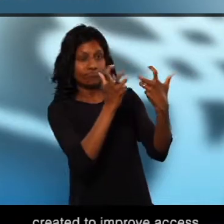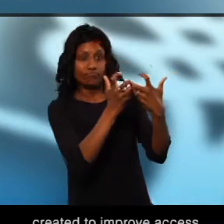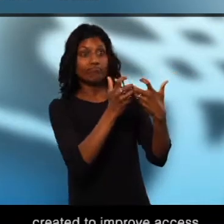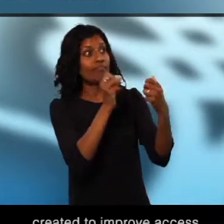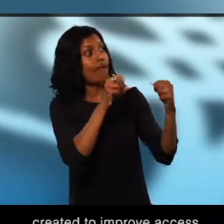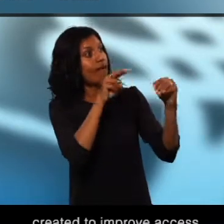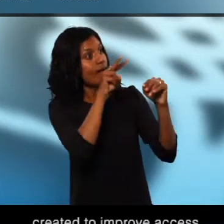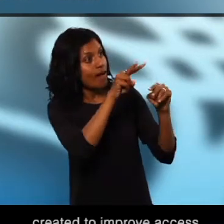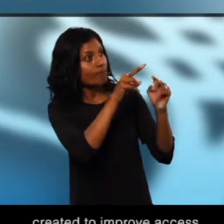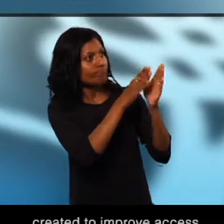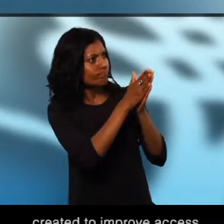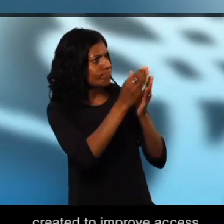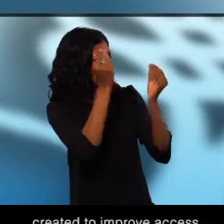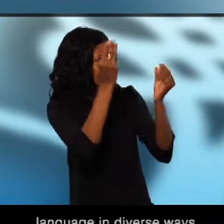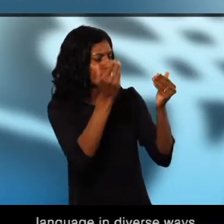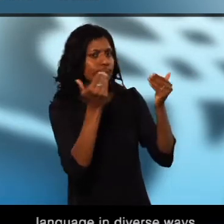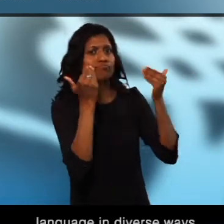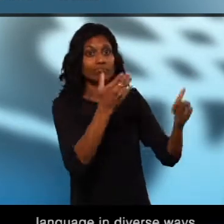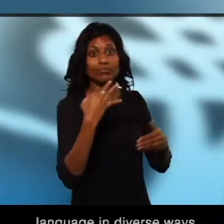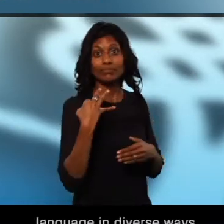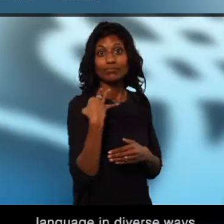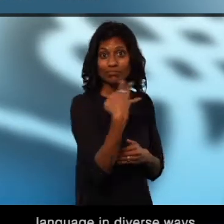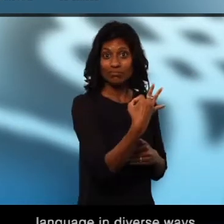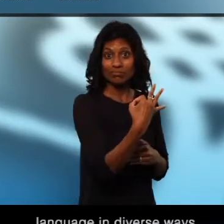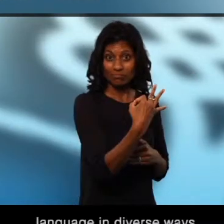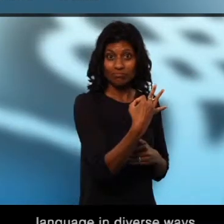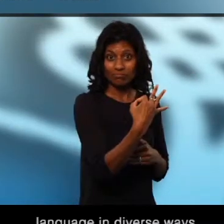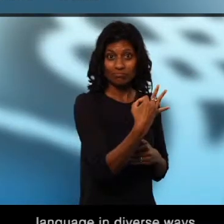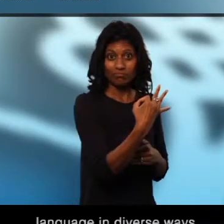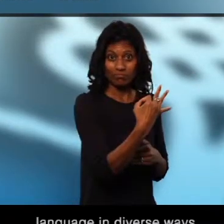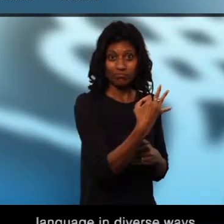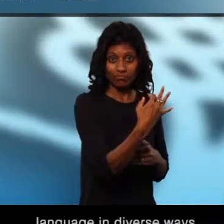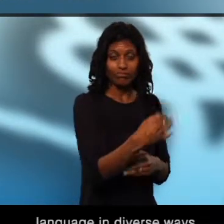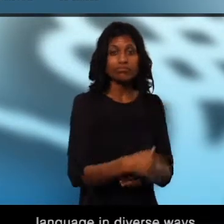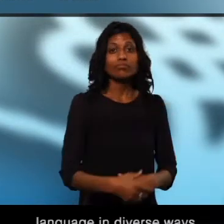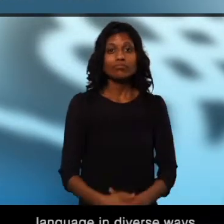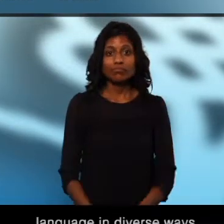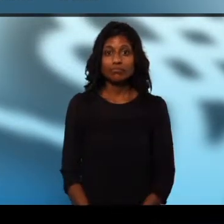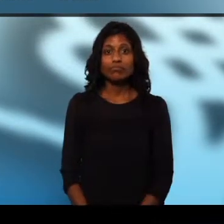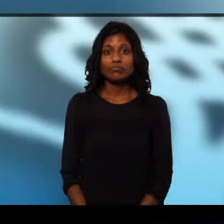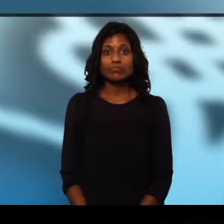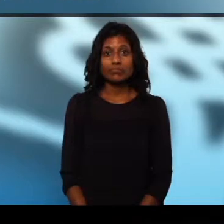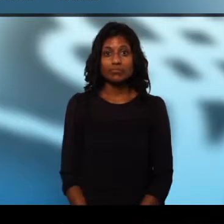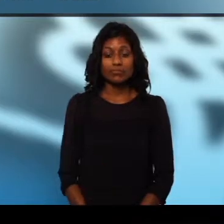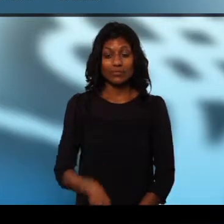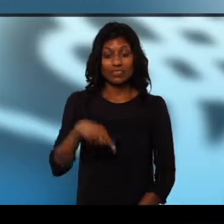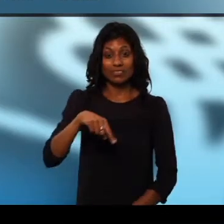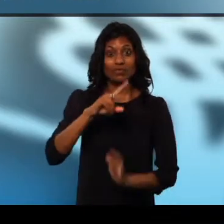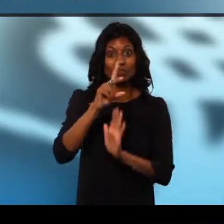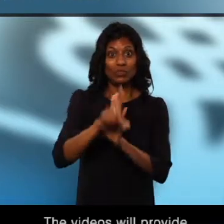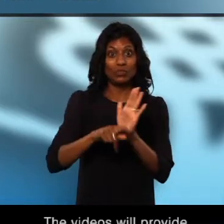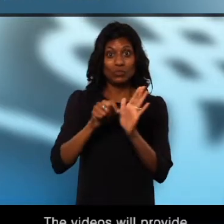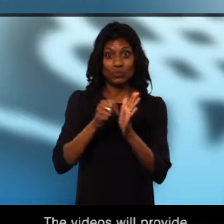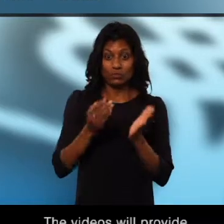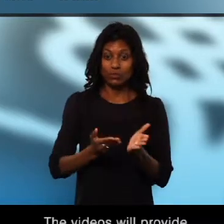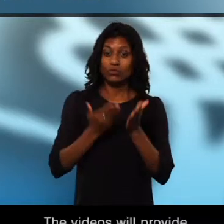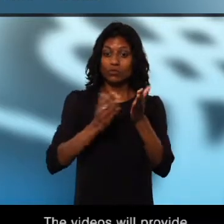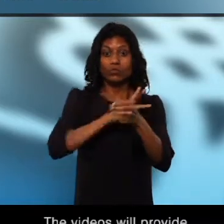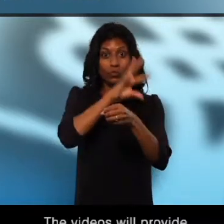access for applicants who use language in diverse ways and may be interested in Council's programs. The videos will provide you